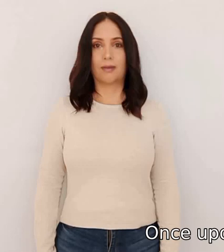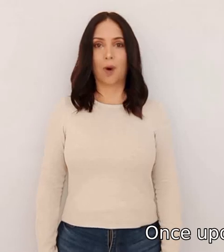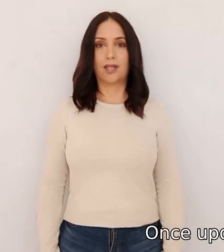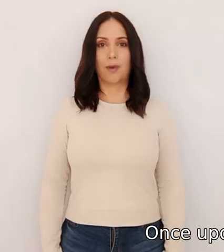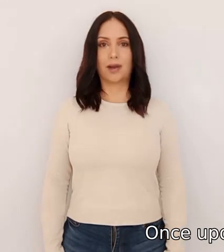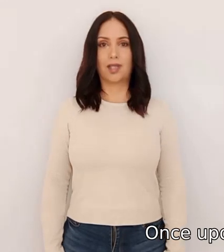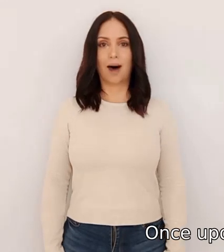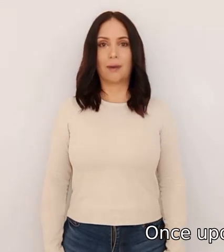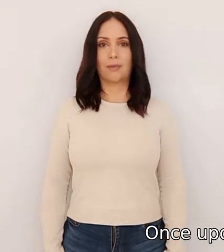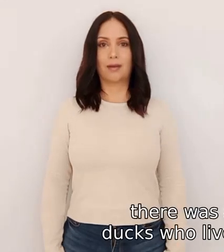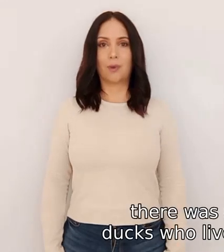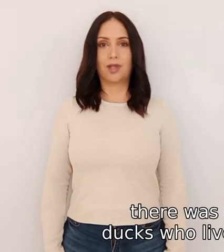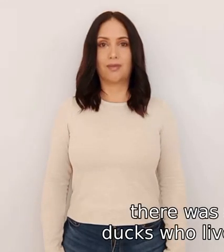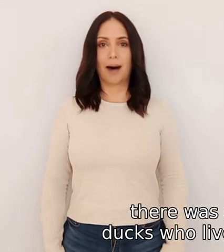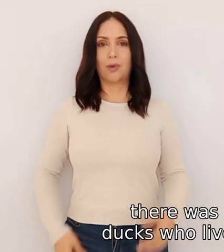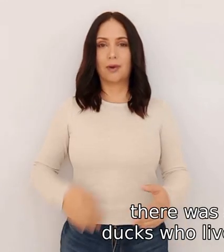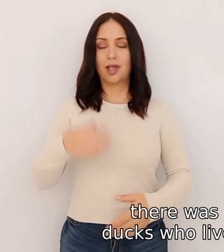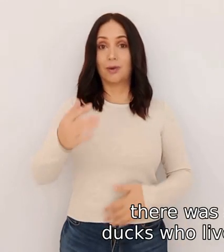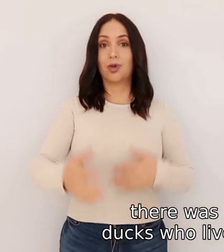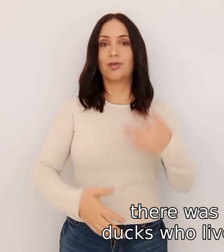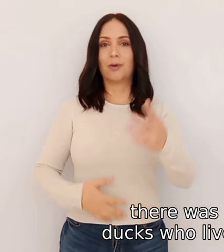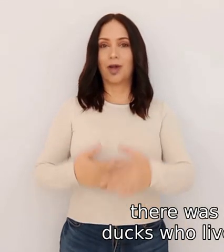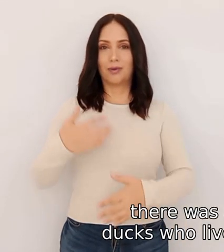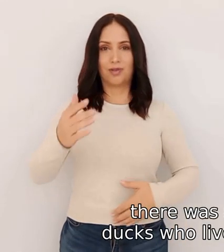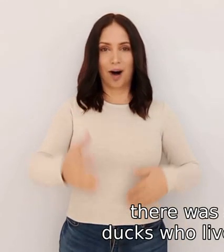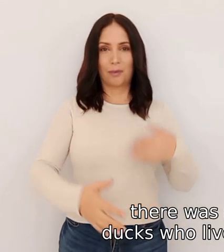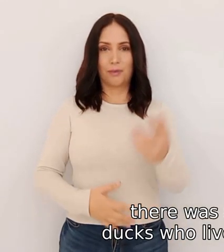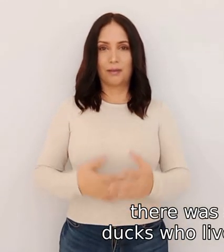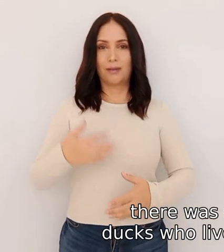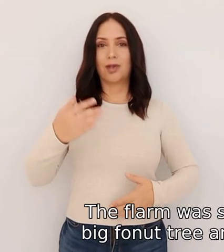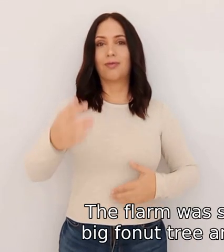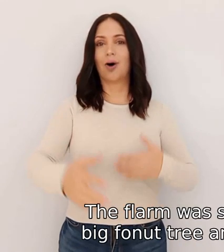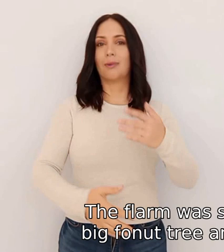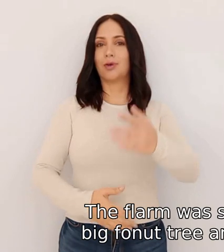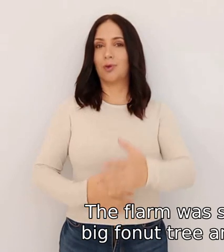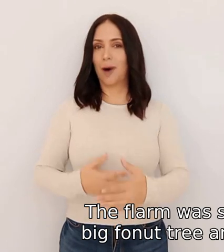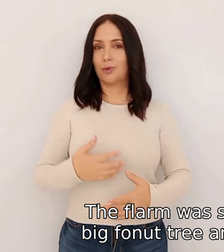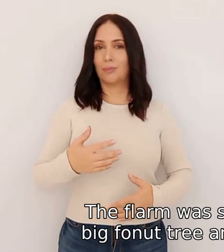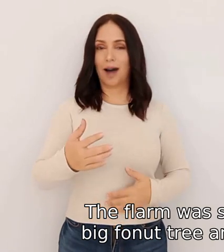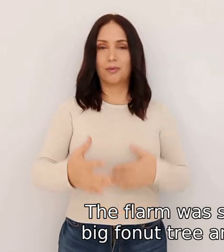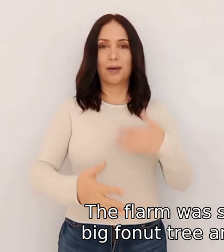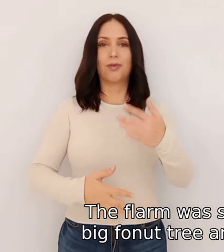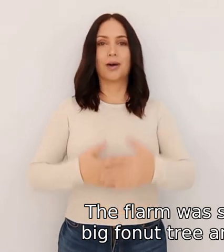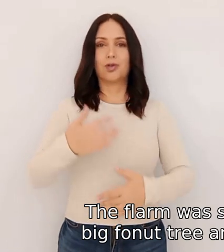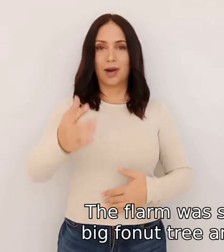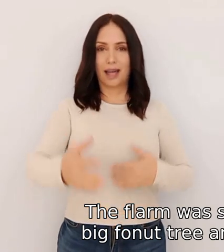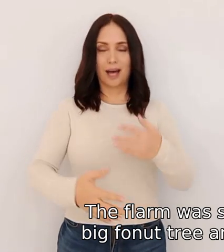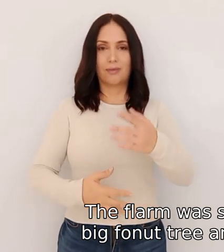once upon a time there was a family of ducks who lived on a flarm the flarm was surrounded by a big faunet tree and